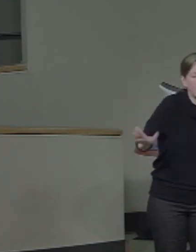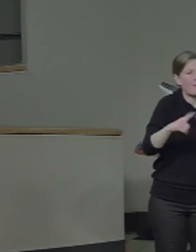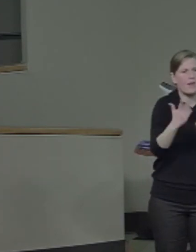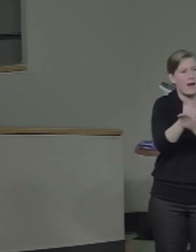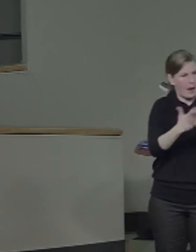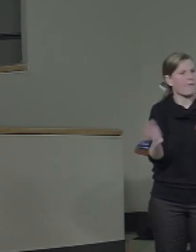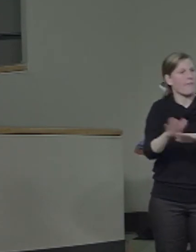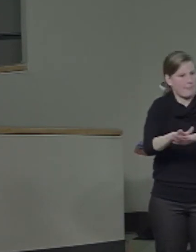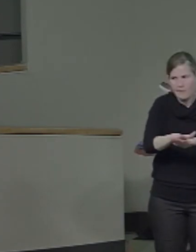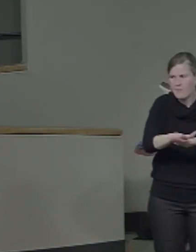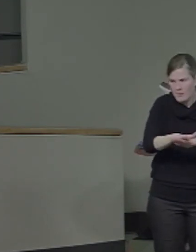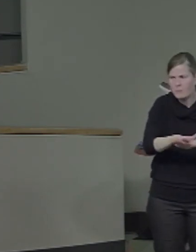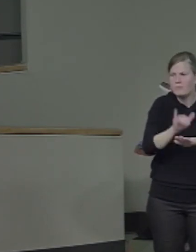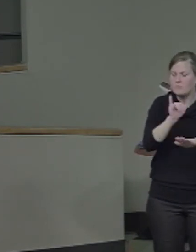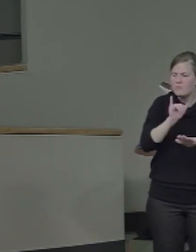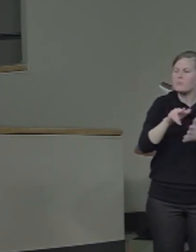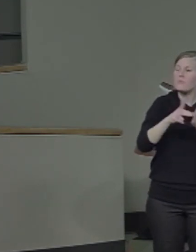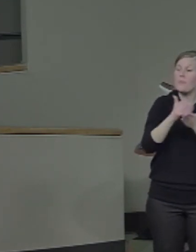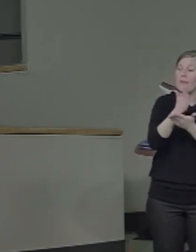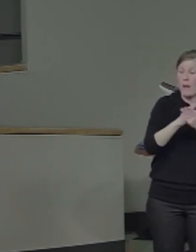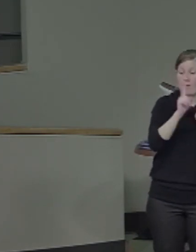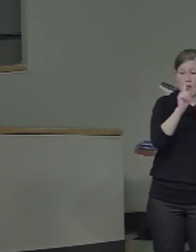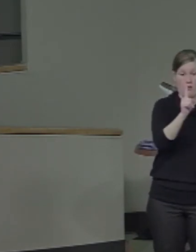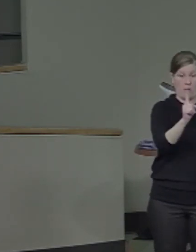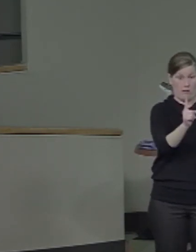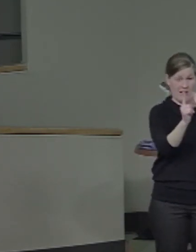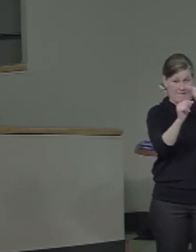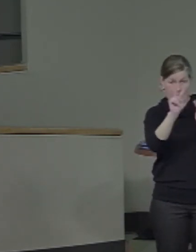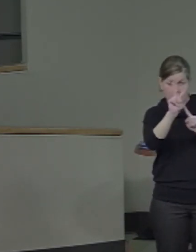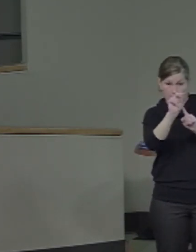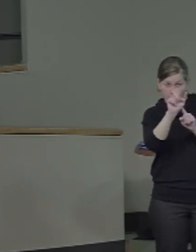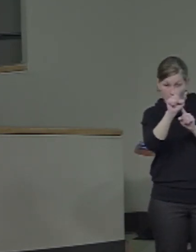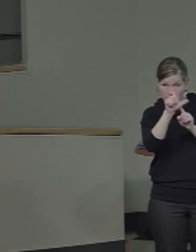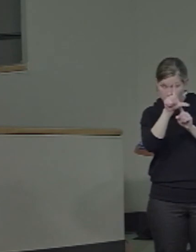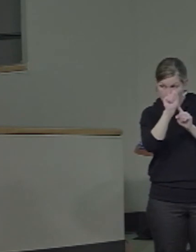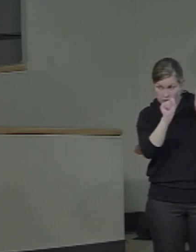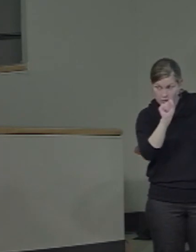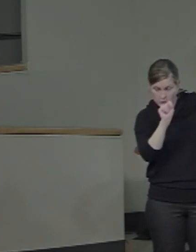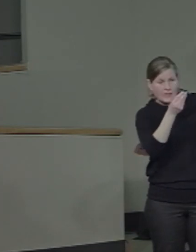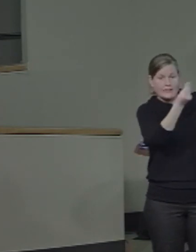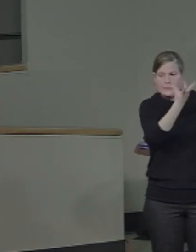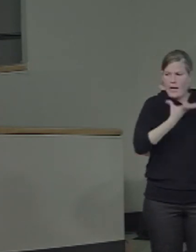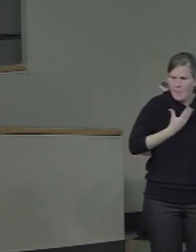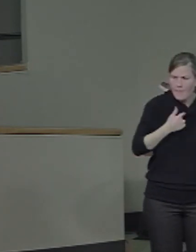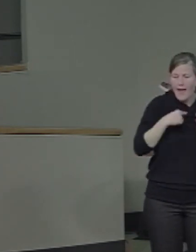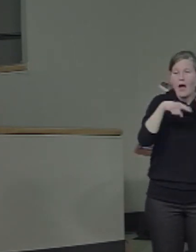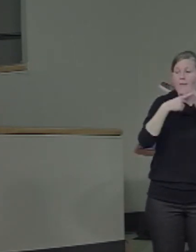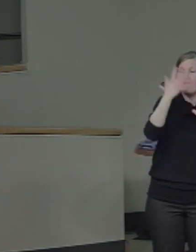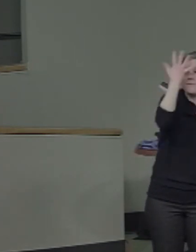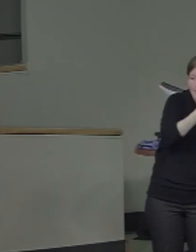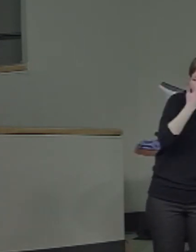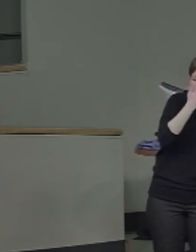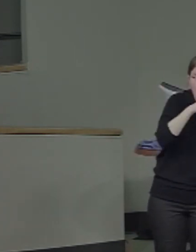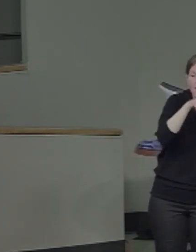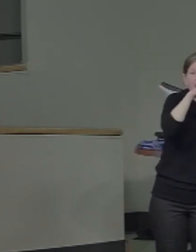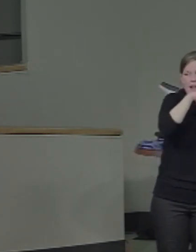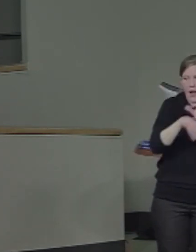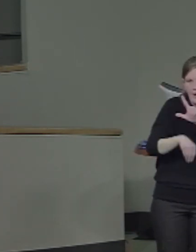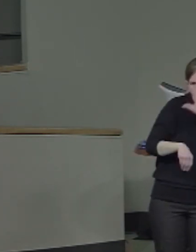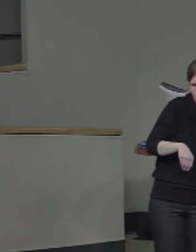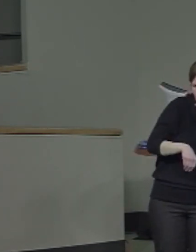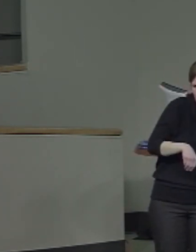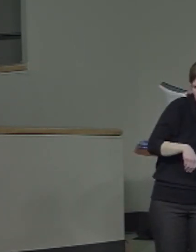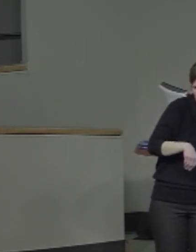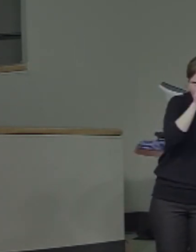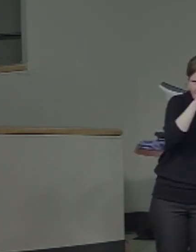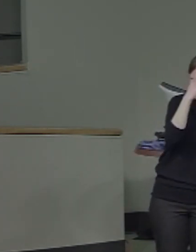face-informative voxels in the left hemisphere, you know, maybe they're just doing faces and they're not